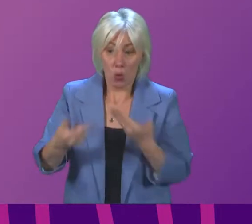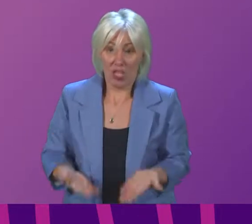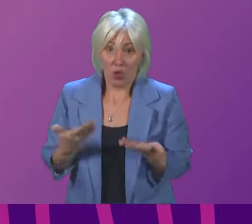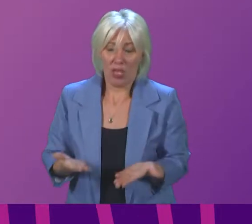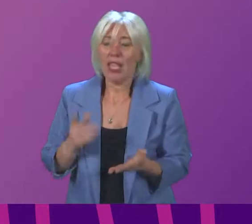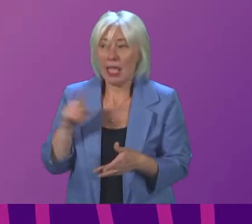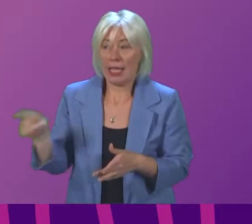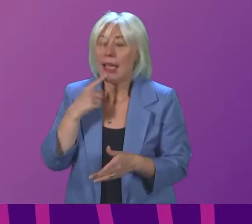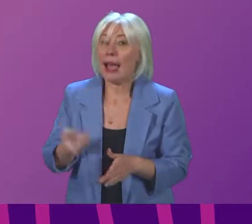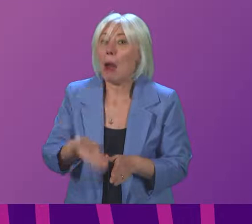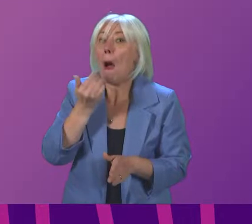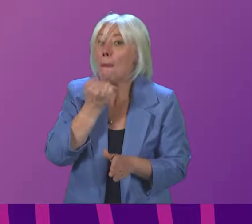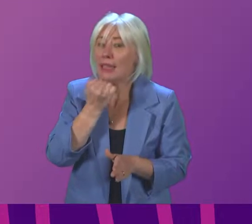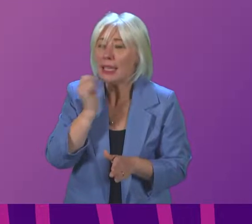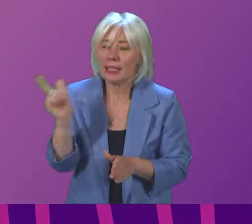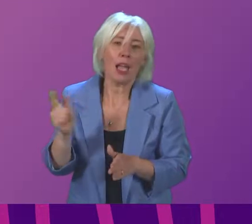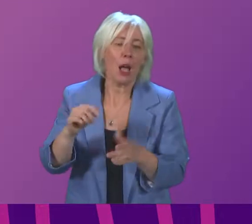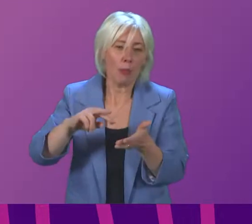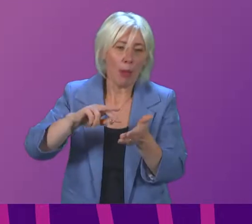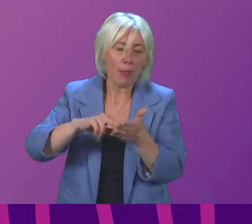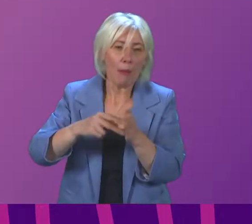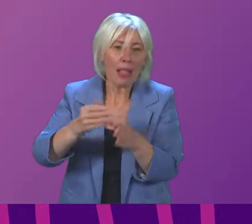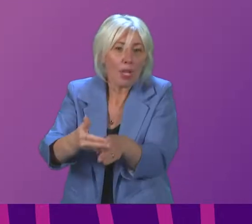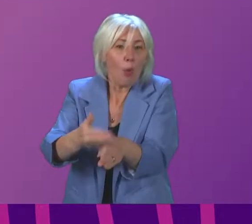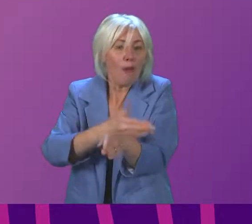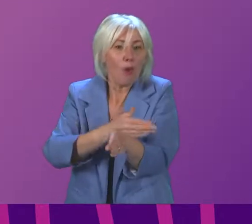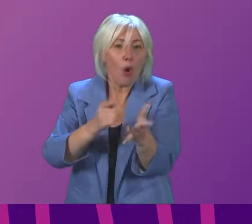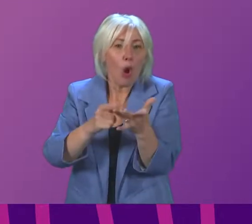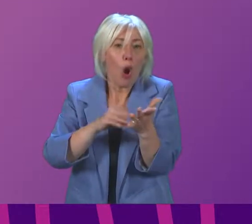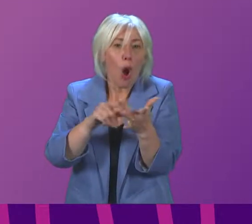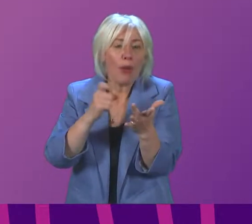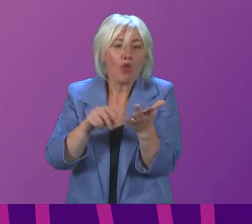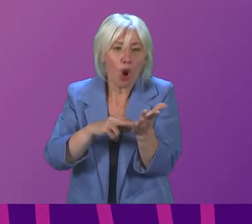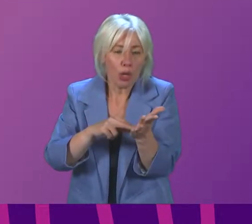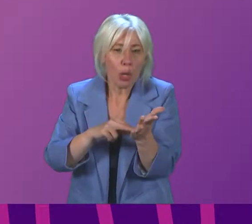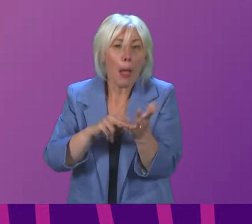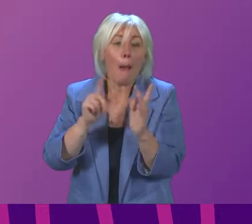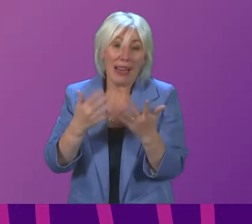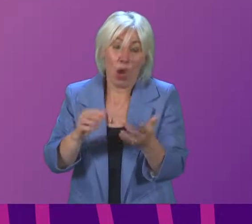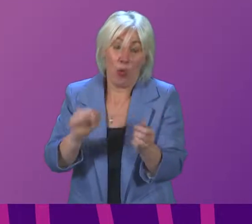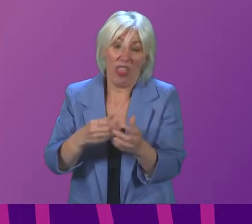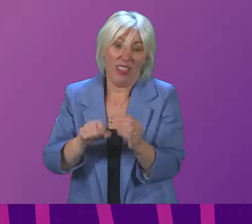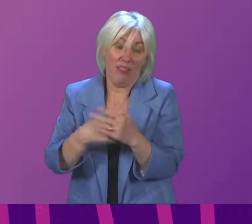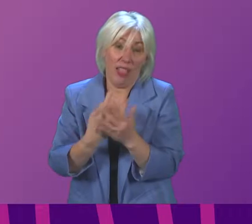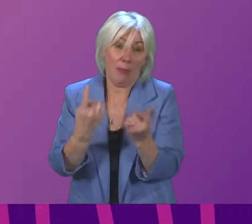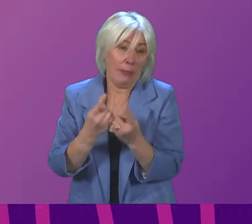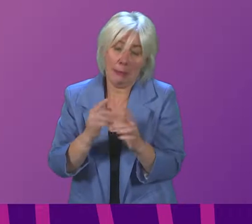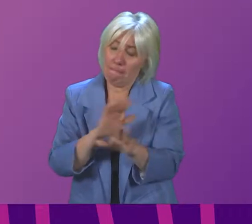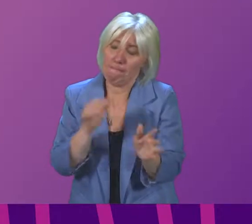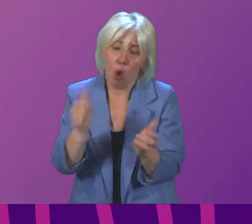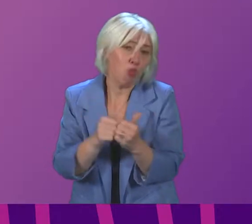something that was planned pre-Omicron, but clearly, in light of the Omicron developments, is no longer appropriate,